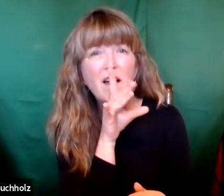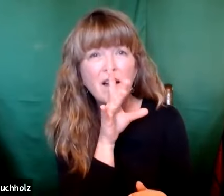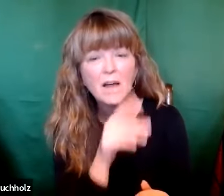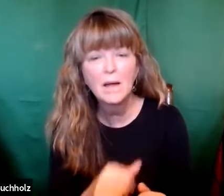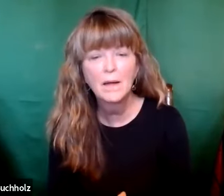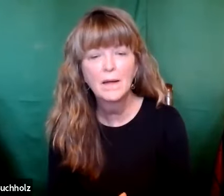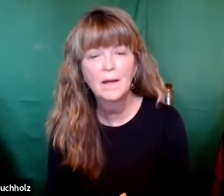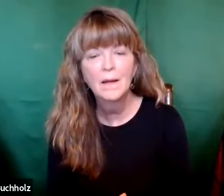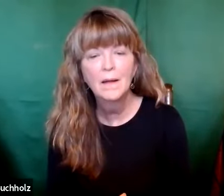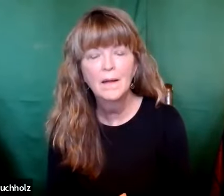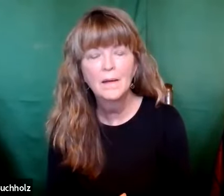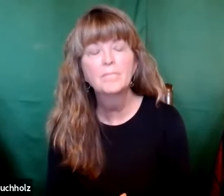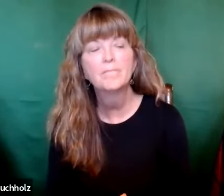give the mother a chance to talk.